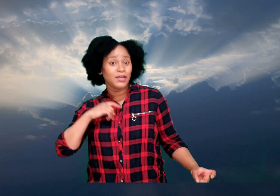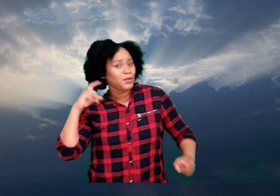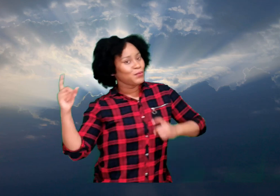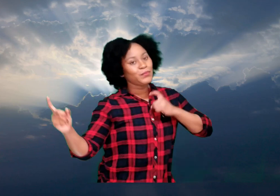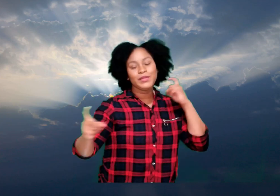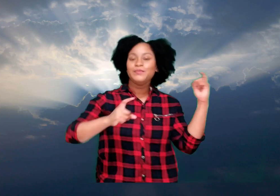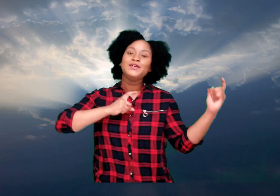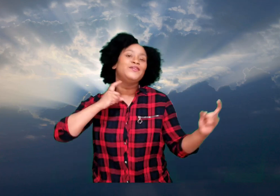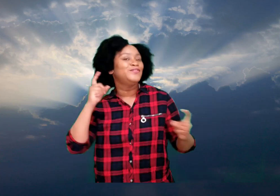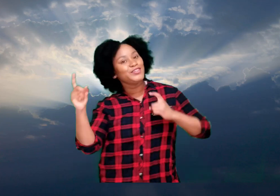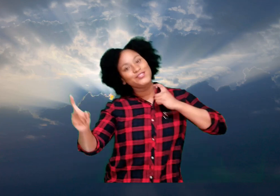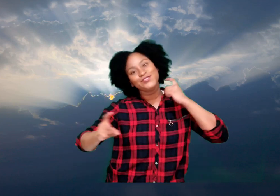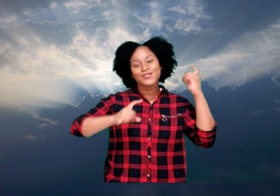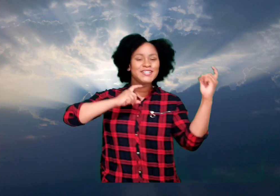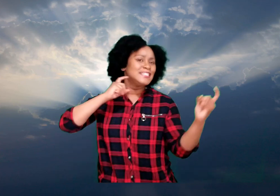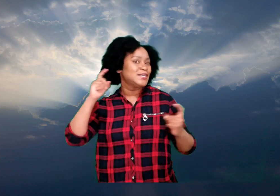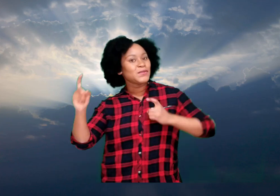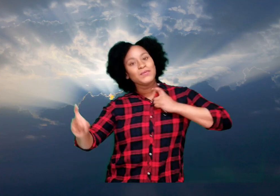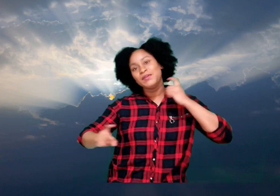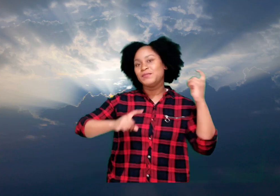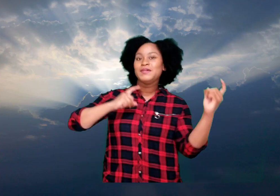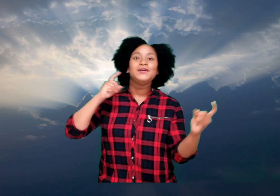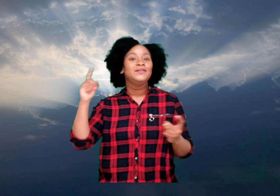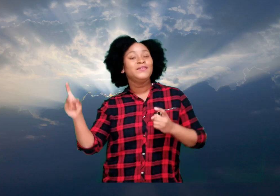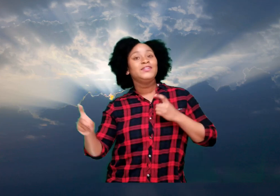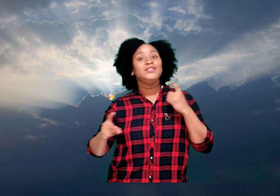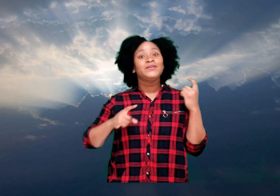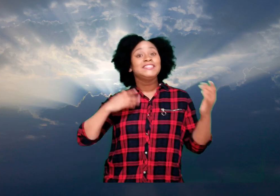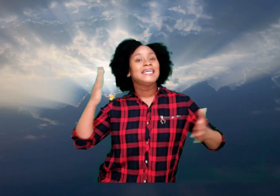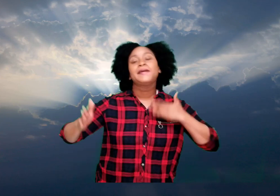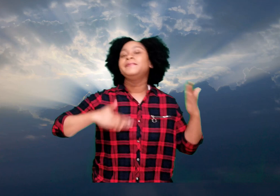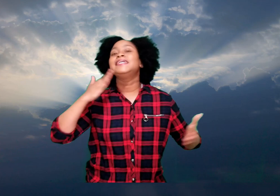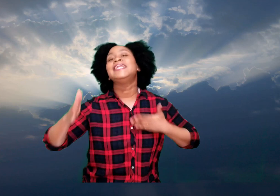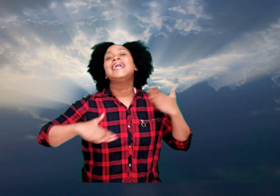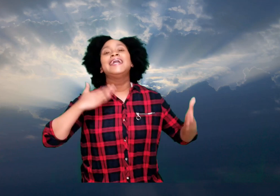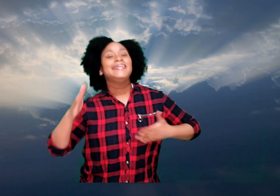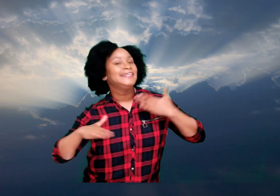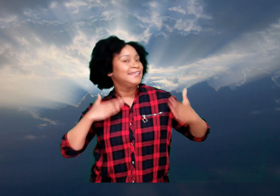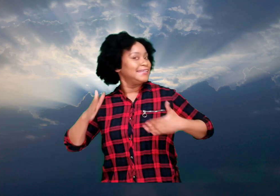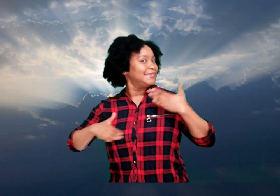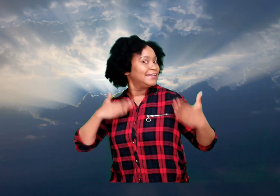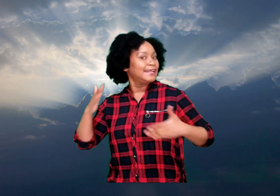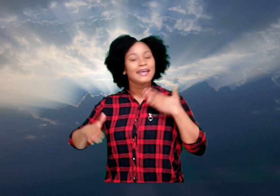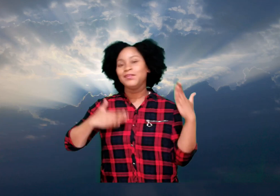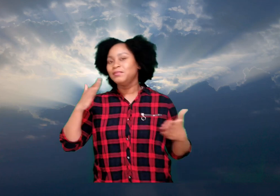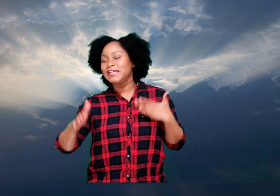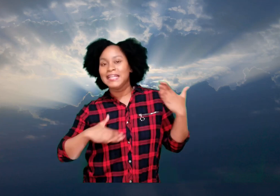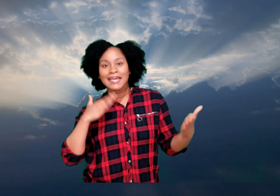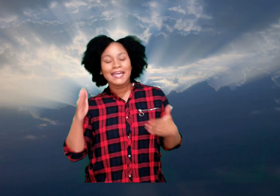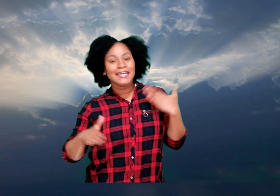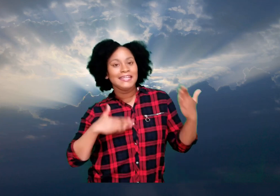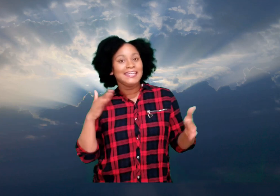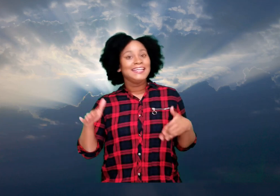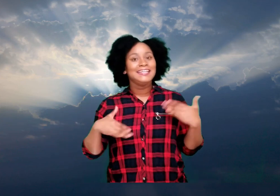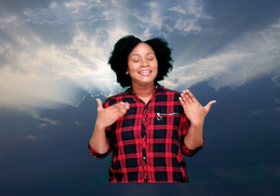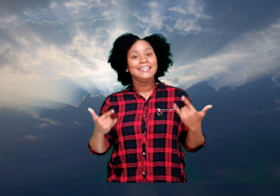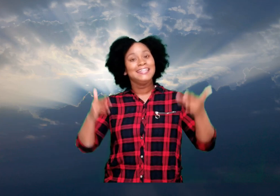We will rejoice, we will rejoice and be glad in it, and be glad in it.